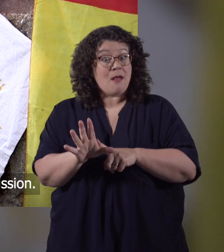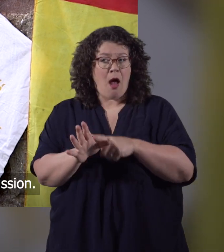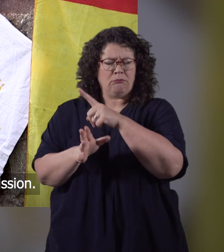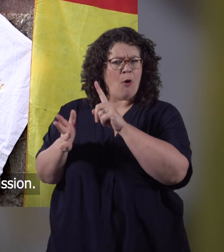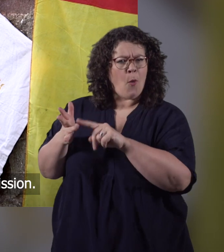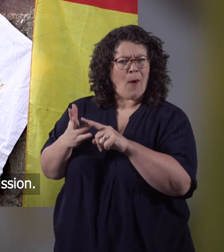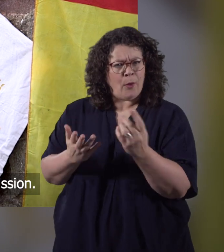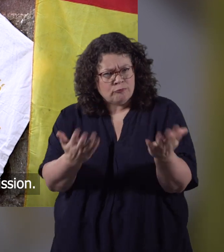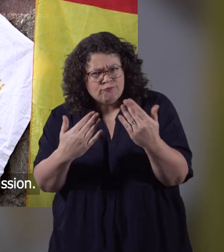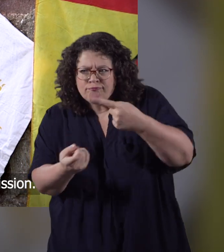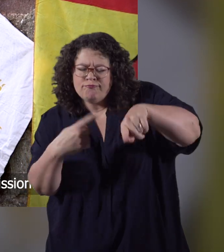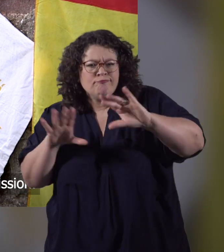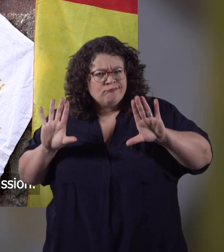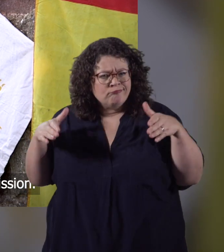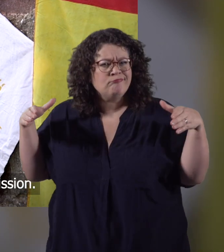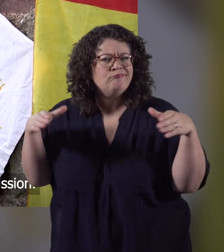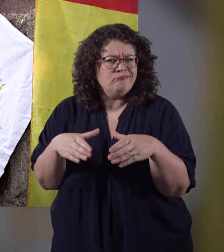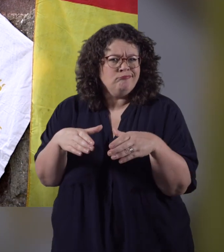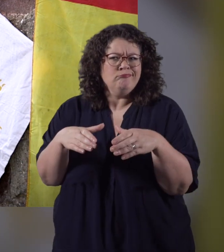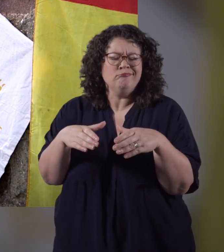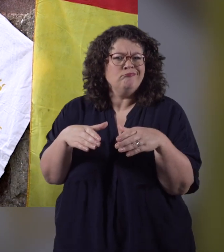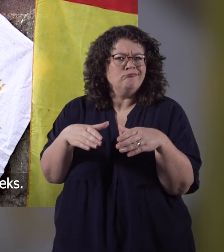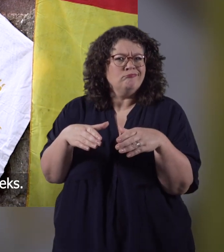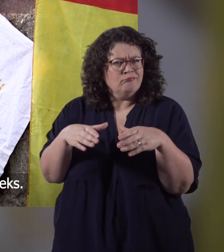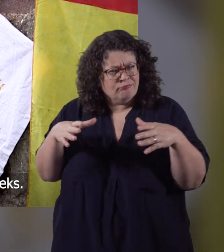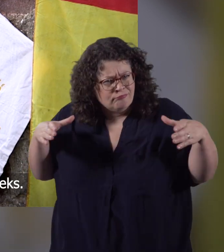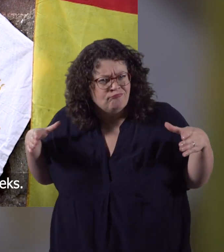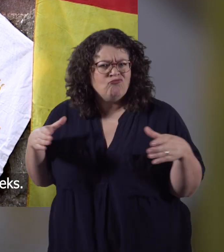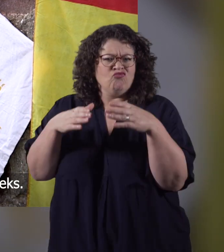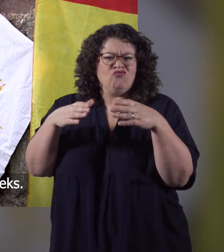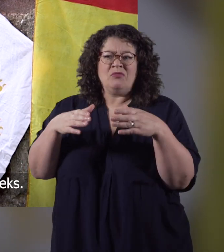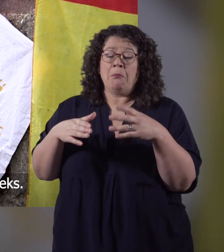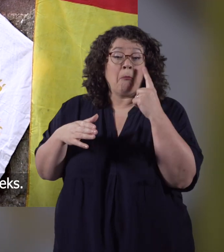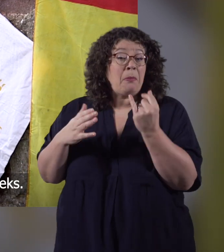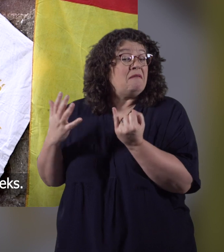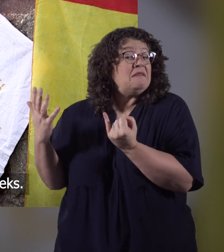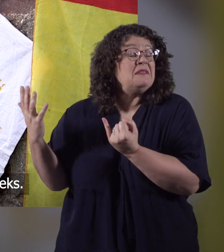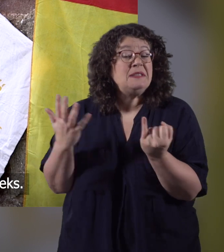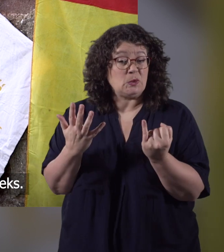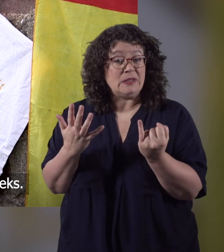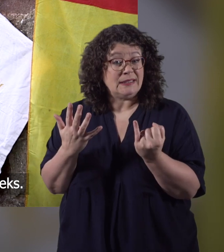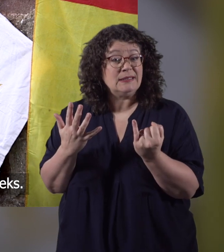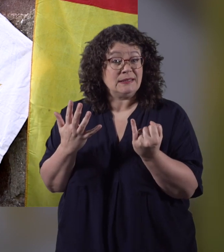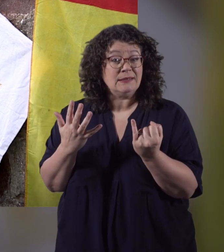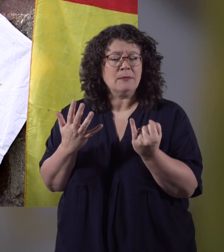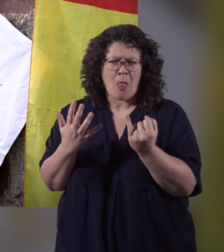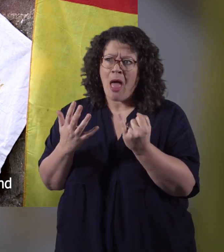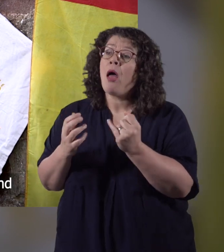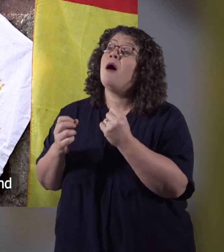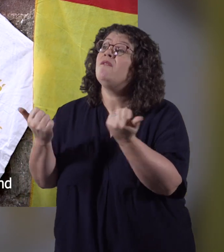Owain called for our services on a foreign mission. This service would usually be for a period of just six weeks. We would then be